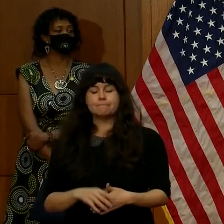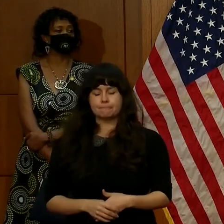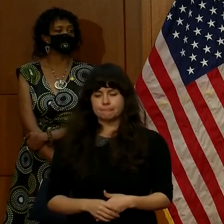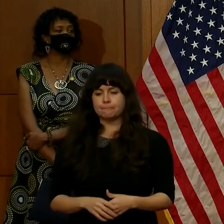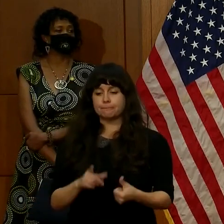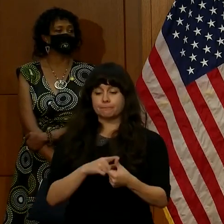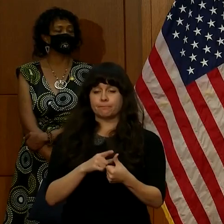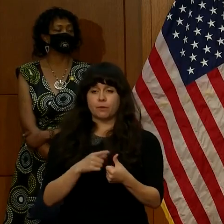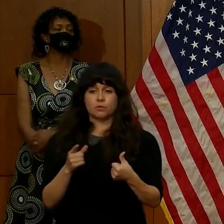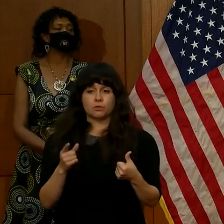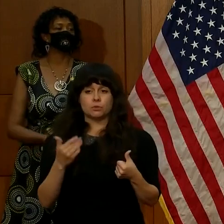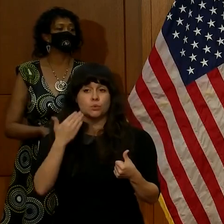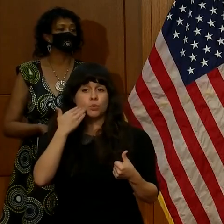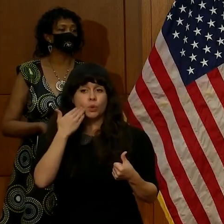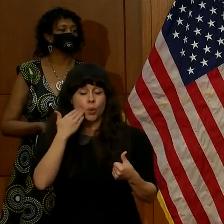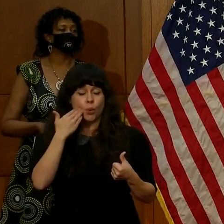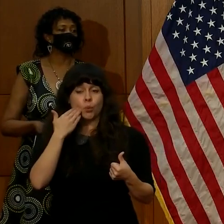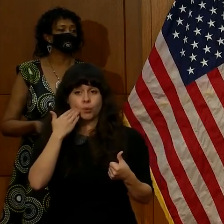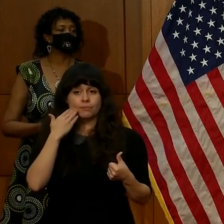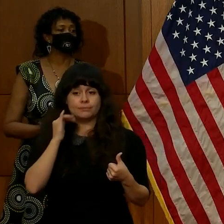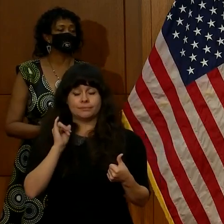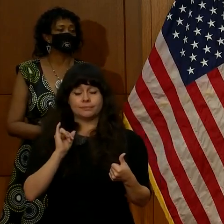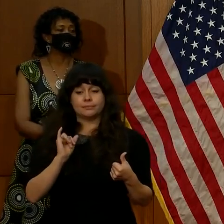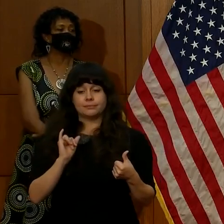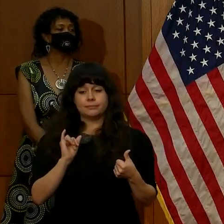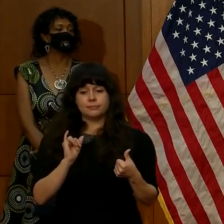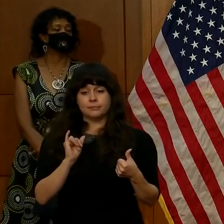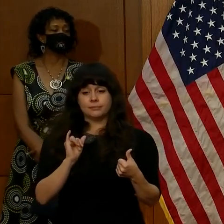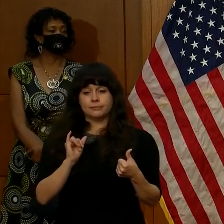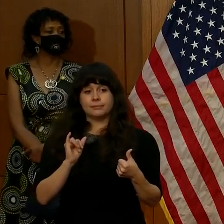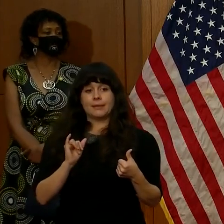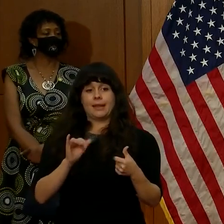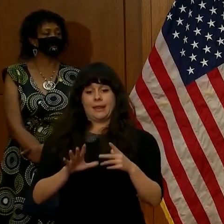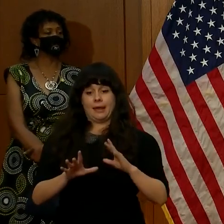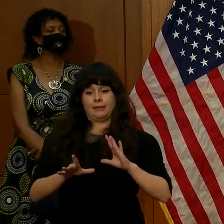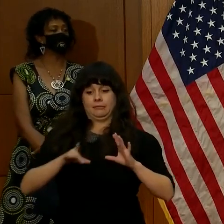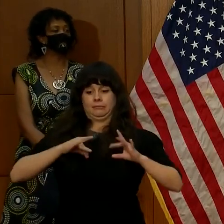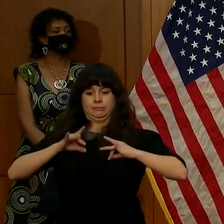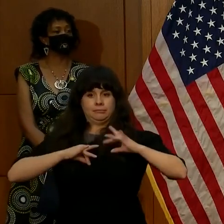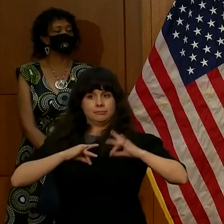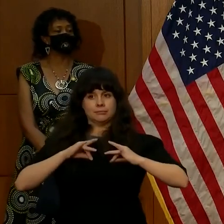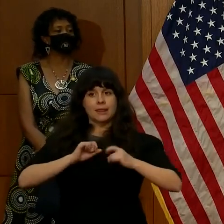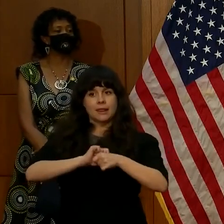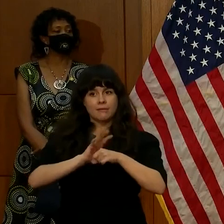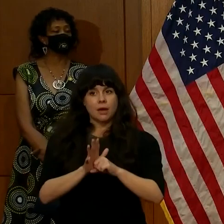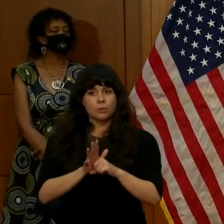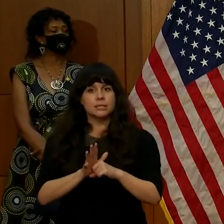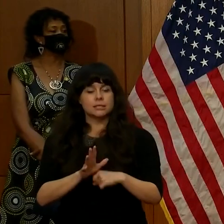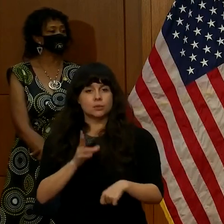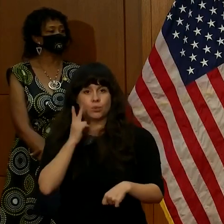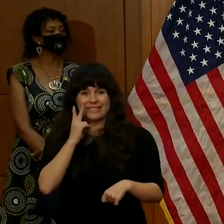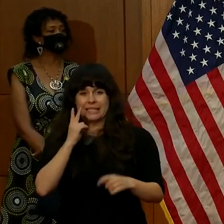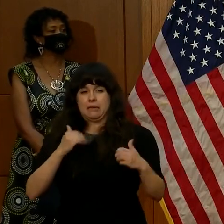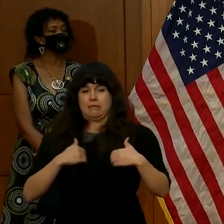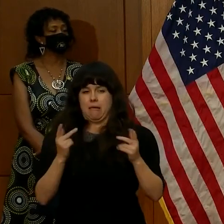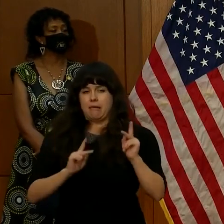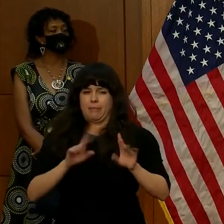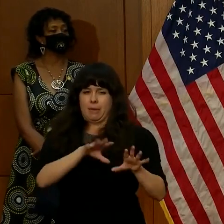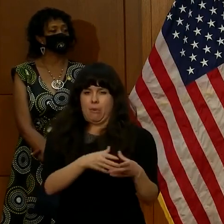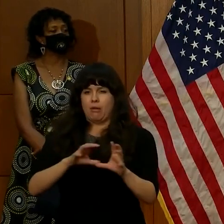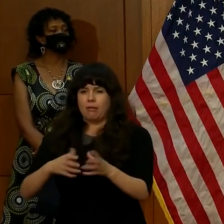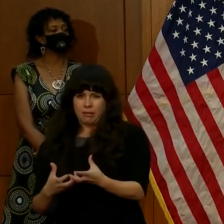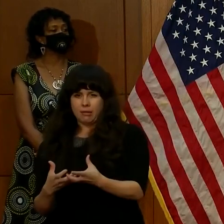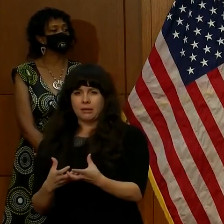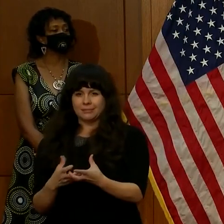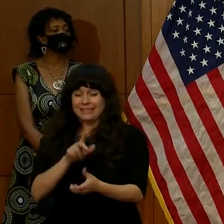we know that the instance, the contracting of the virus is being seen in younger individuals now,